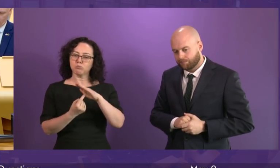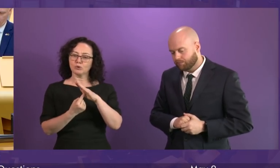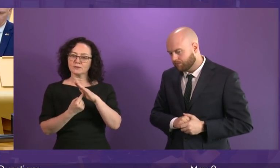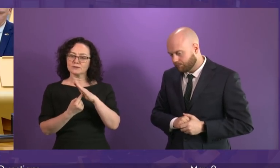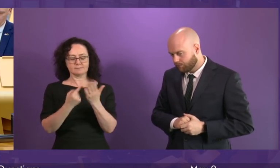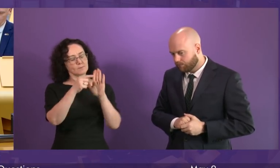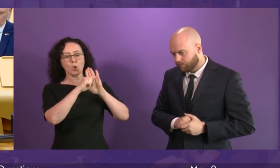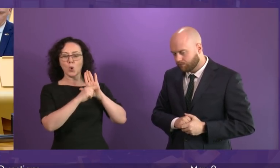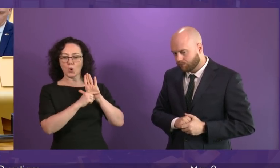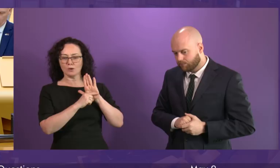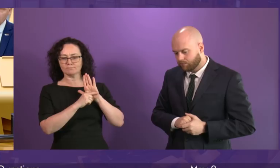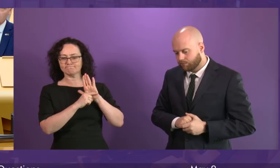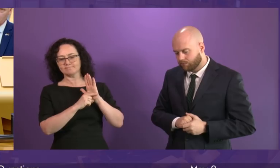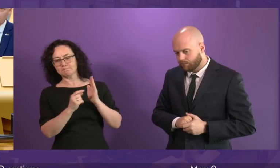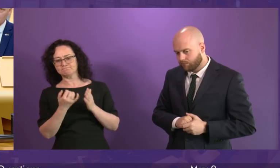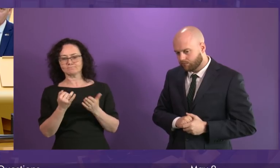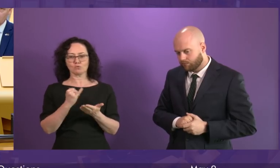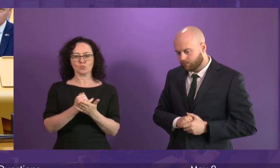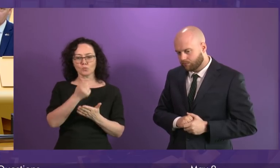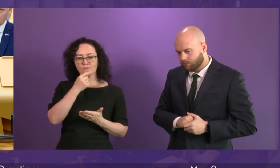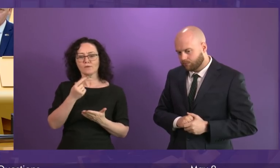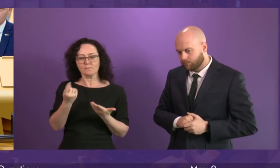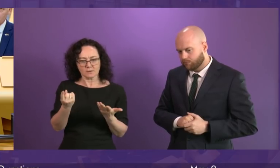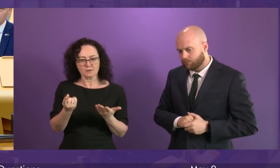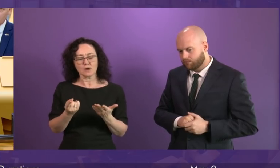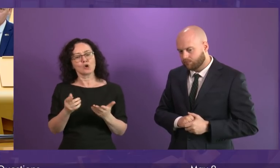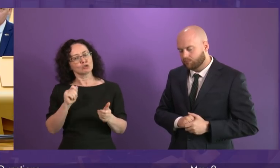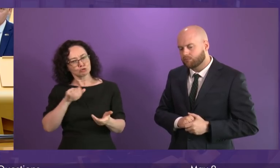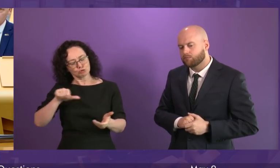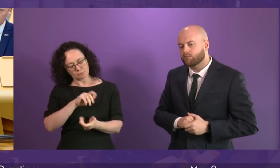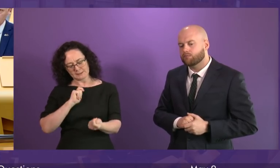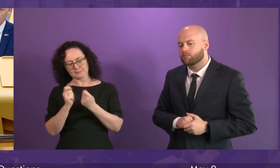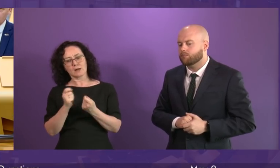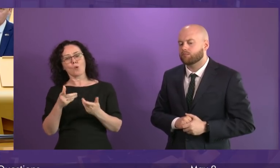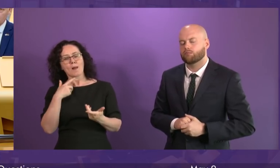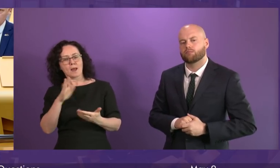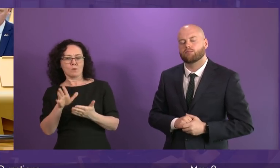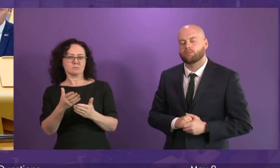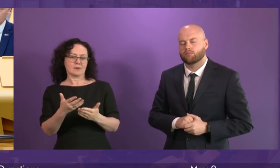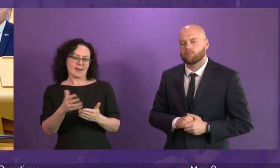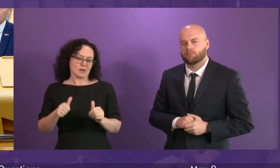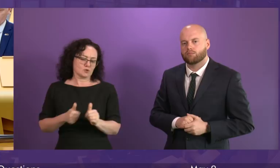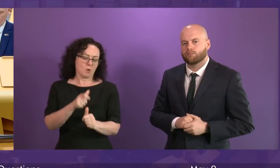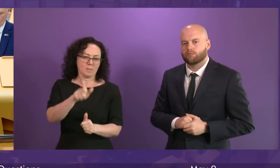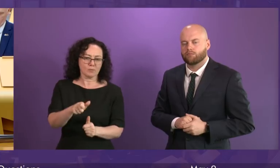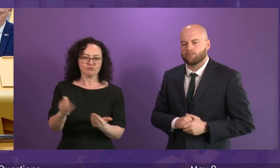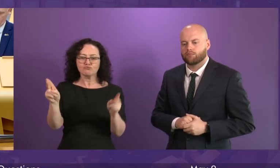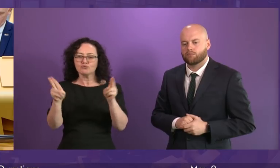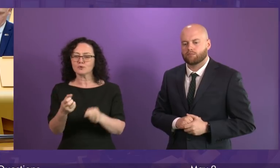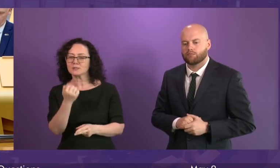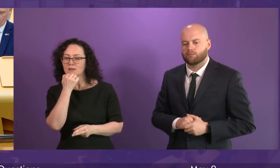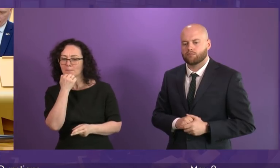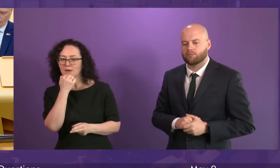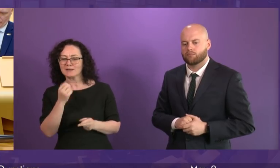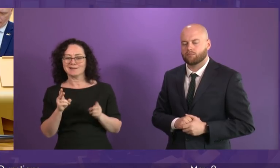amended so that action can be taken to help halt the emergency of drugs deaths. If the UK Government continues to refuse to allow Scotland to